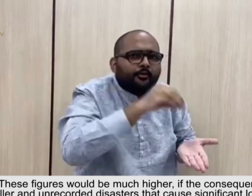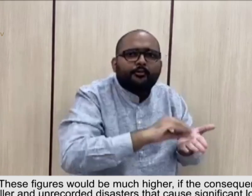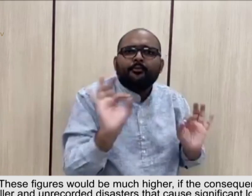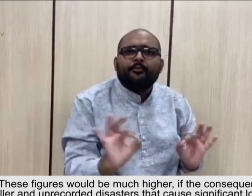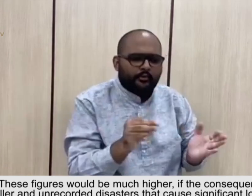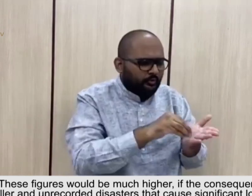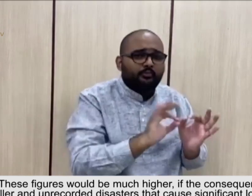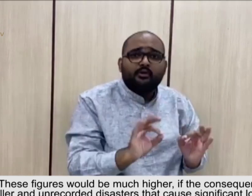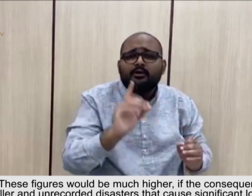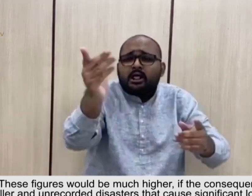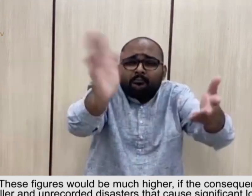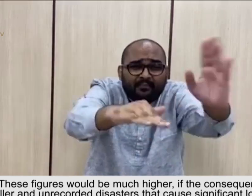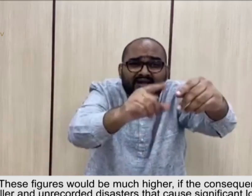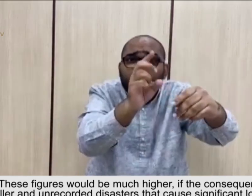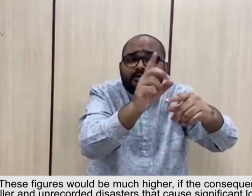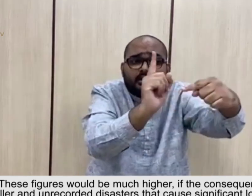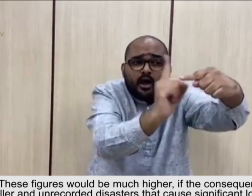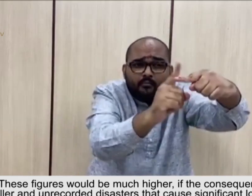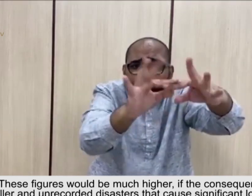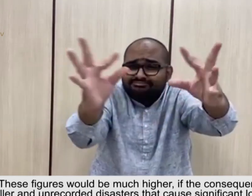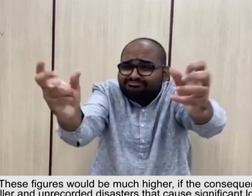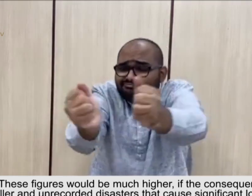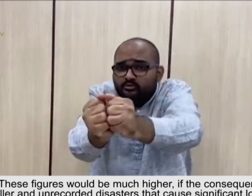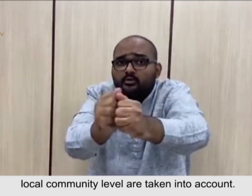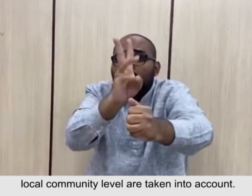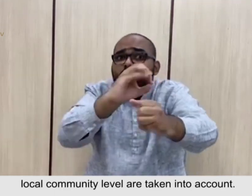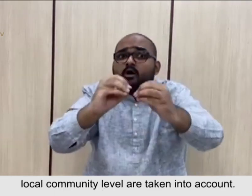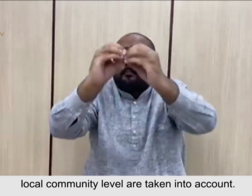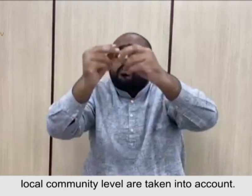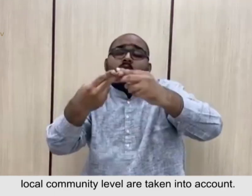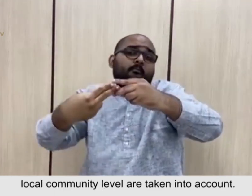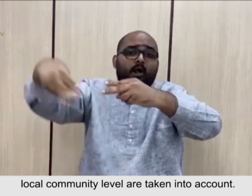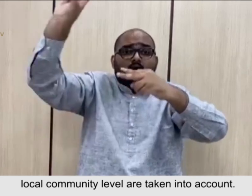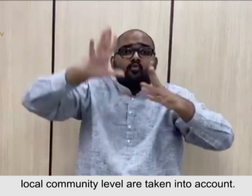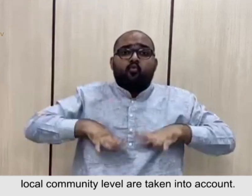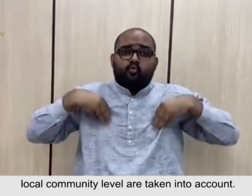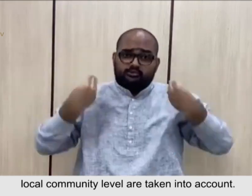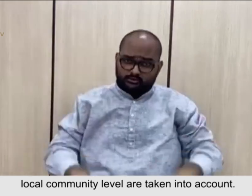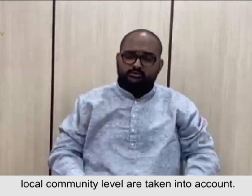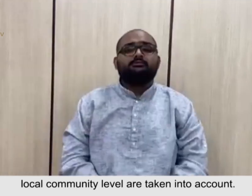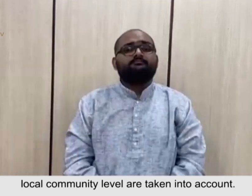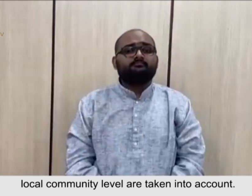unrecorded disasters that cause significant losses at the local community level are taken into account.